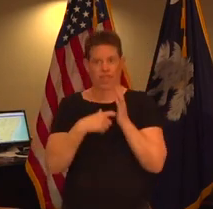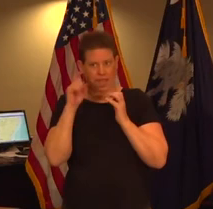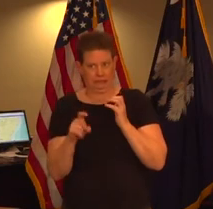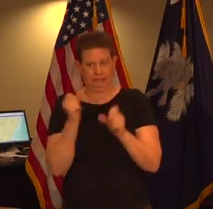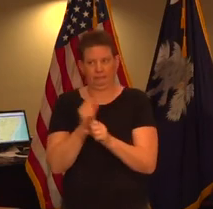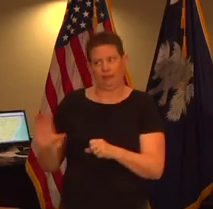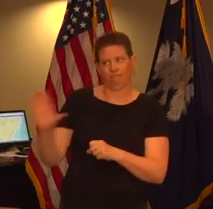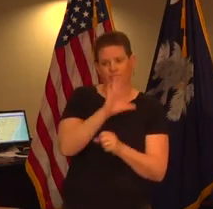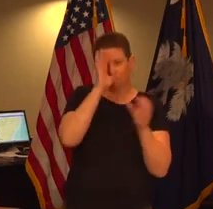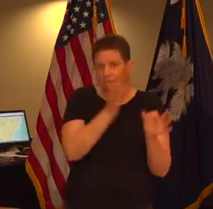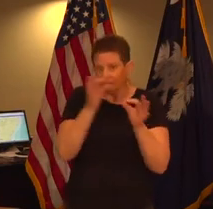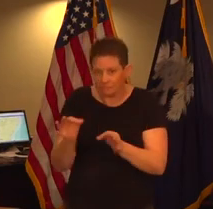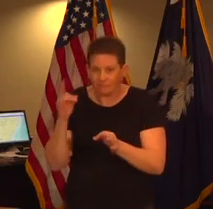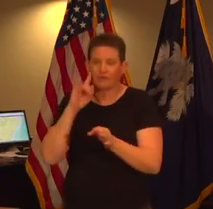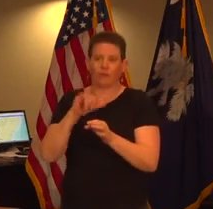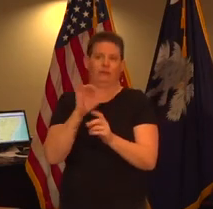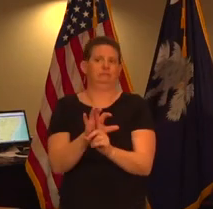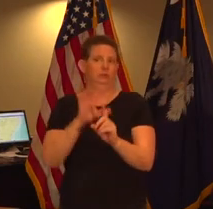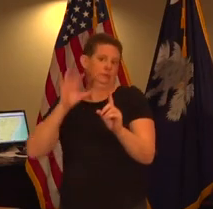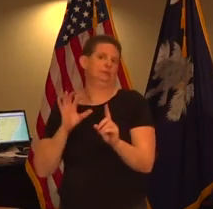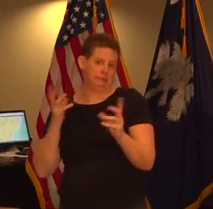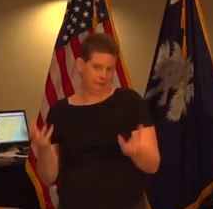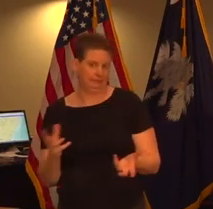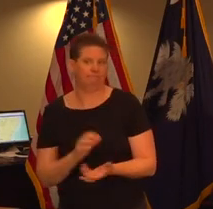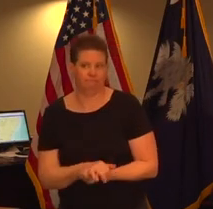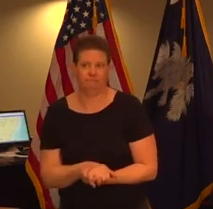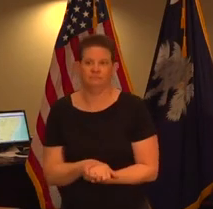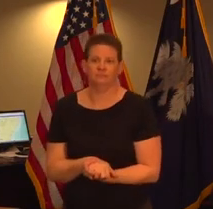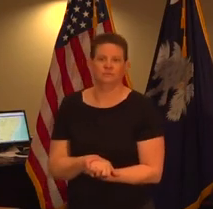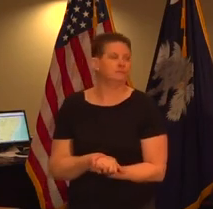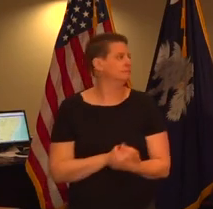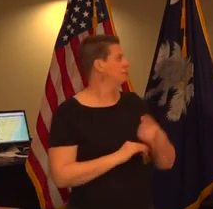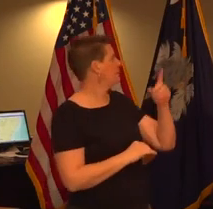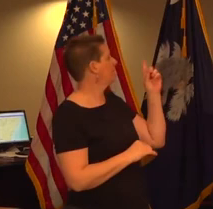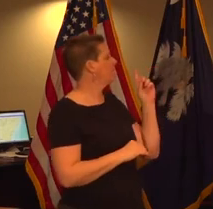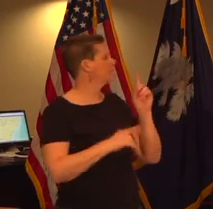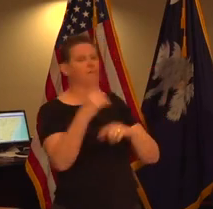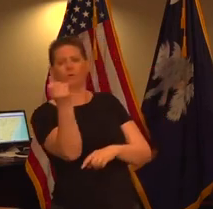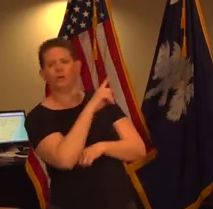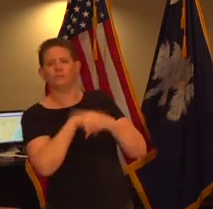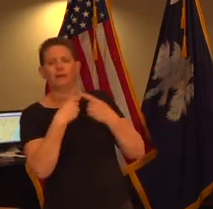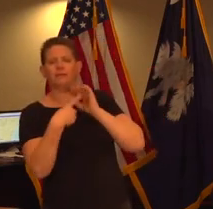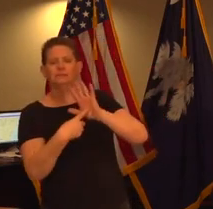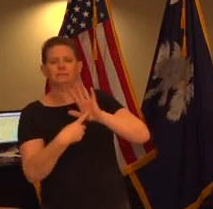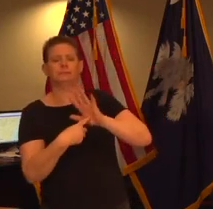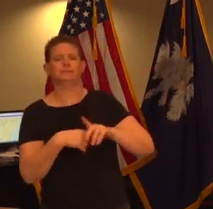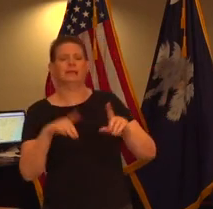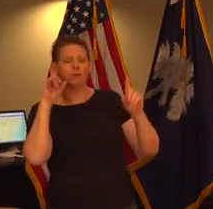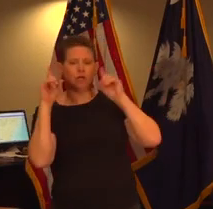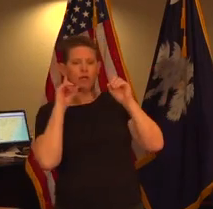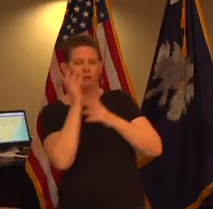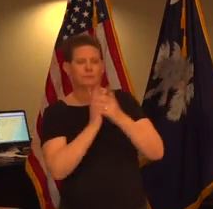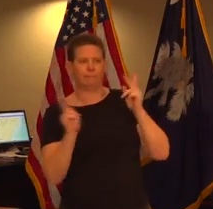decisions about social distancing is there a question about the symptoms uh following up on that i've heard from some people